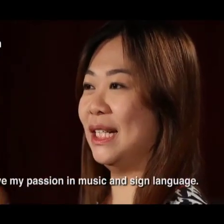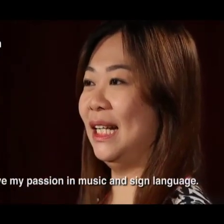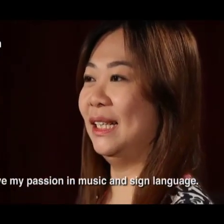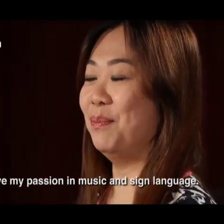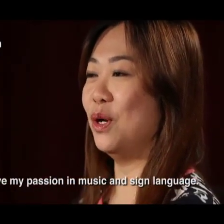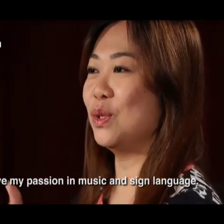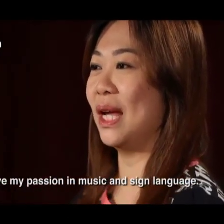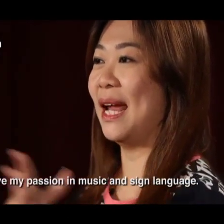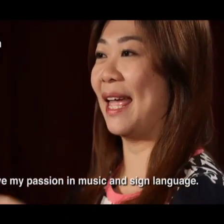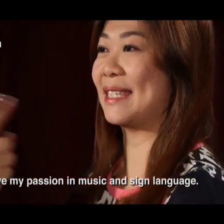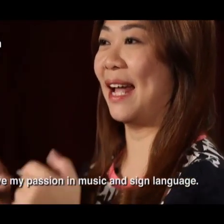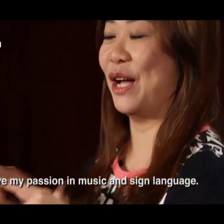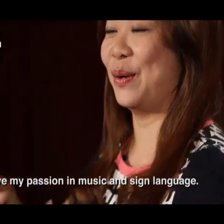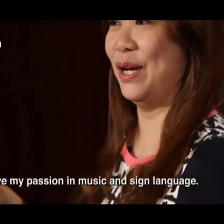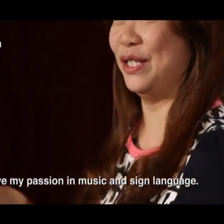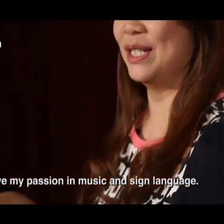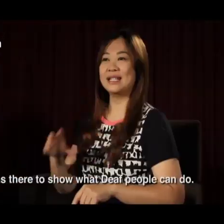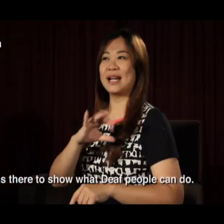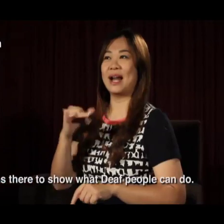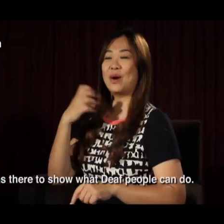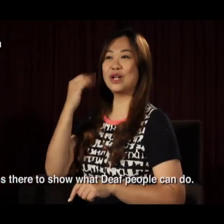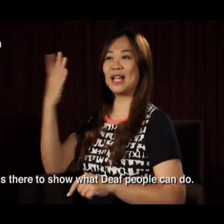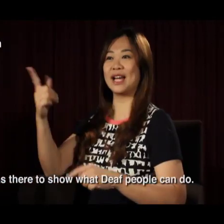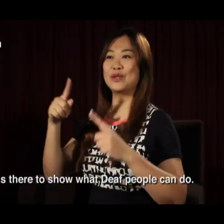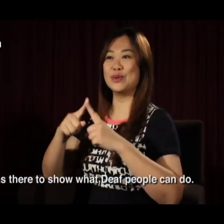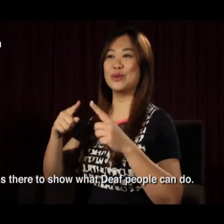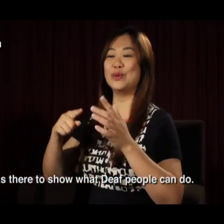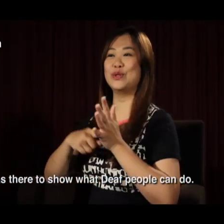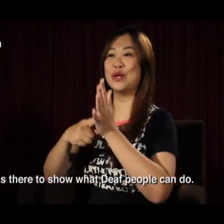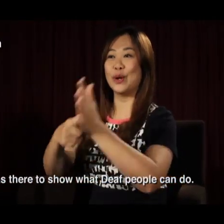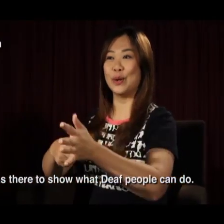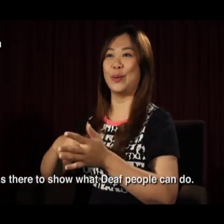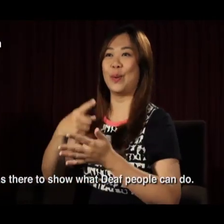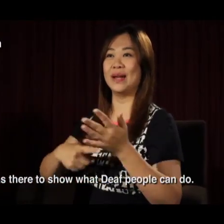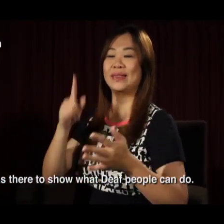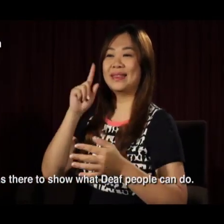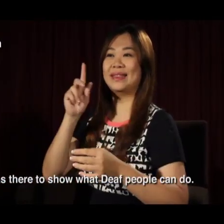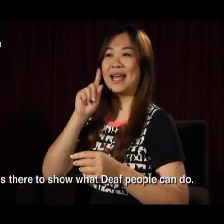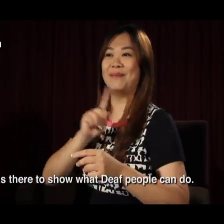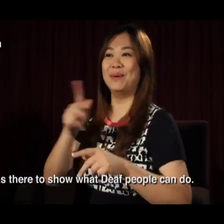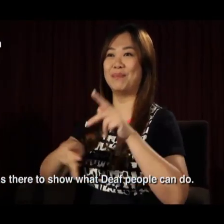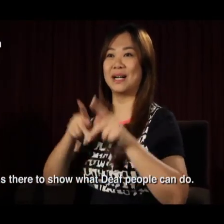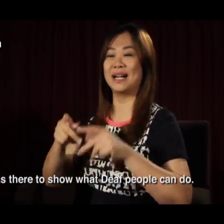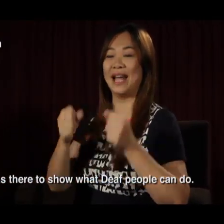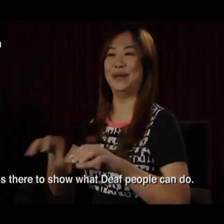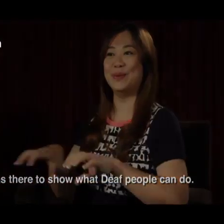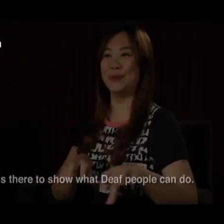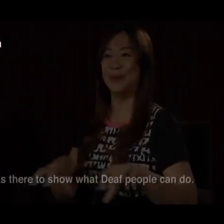in music and style language. And I was there to show what deaf people can do.